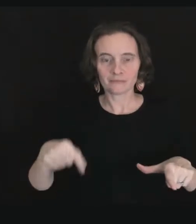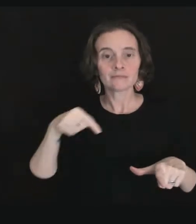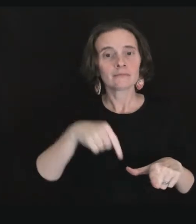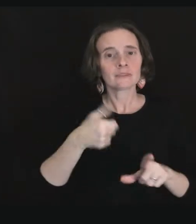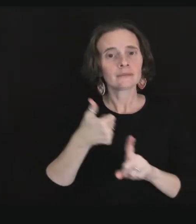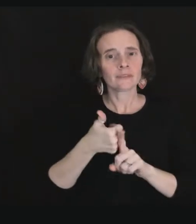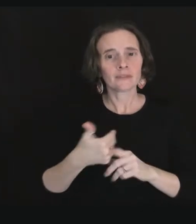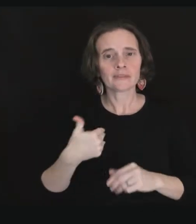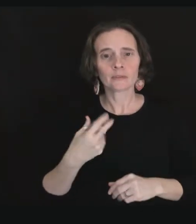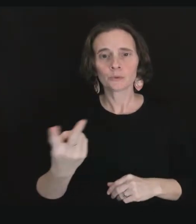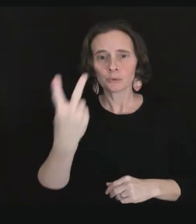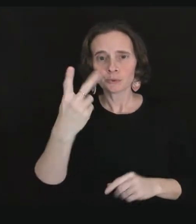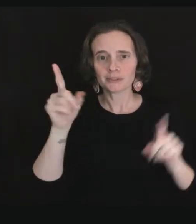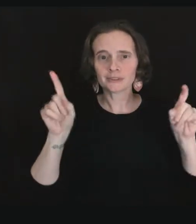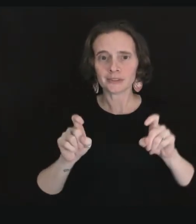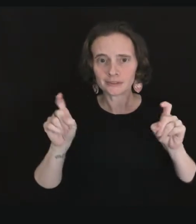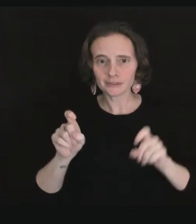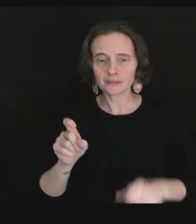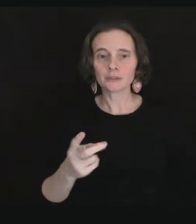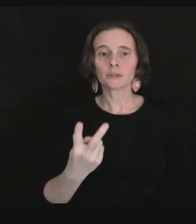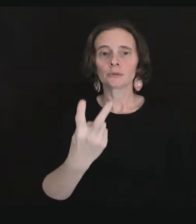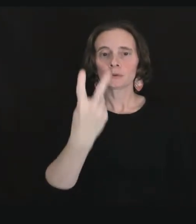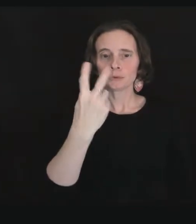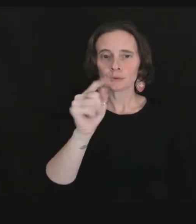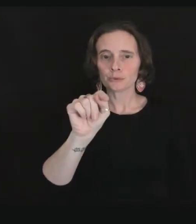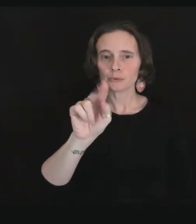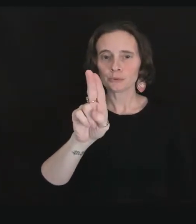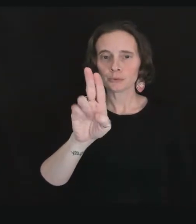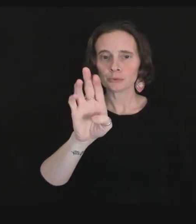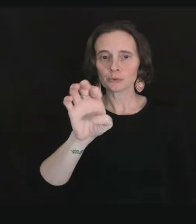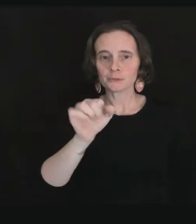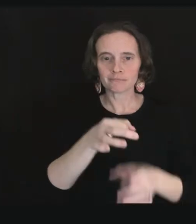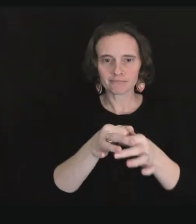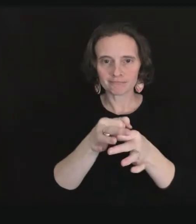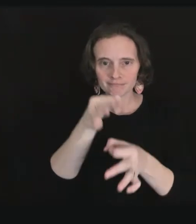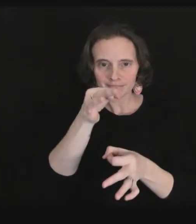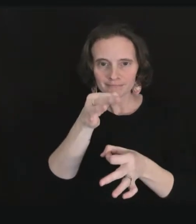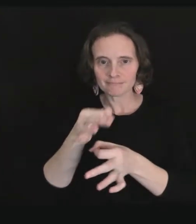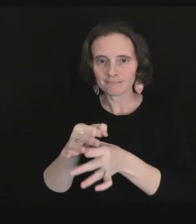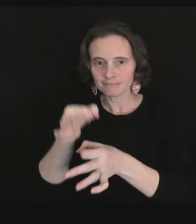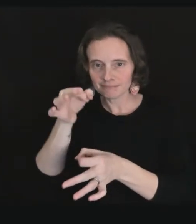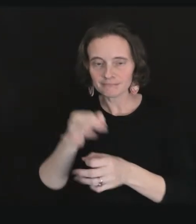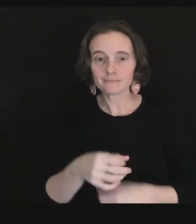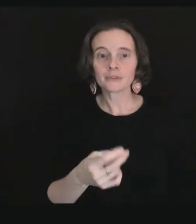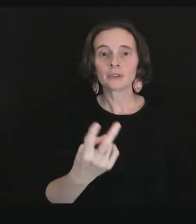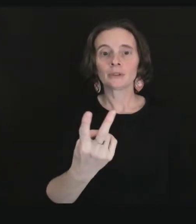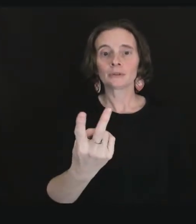Your test kit contains 2 tests. There will be 2 tubes,